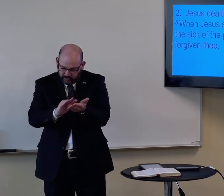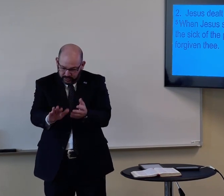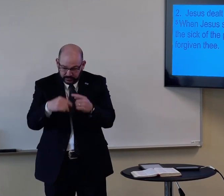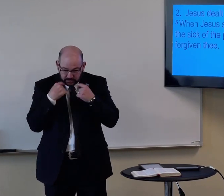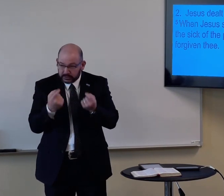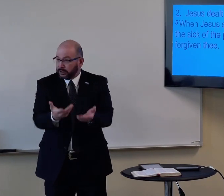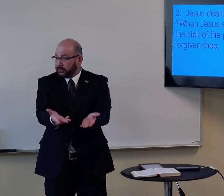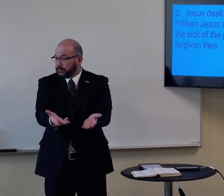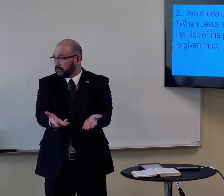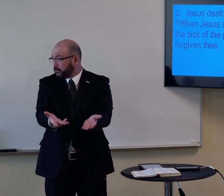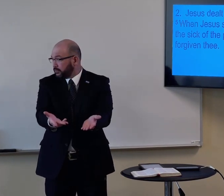first.